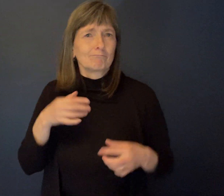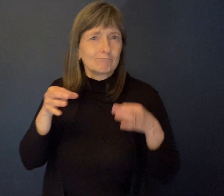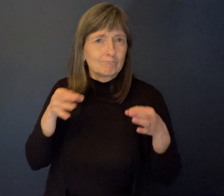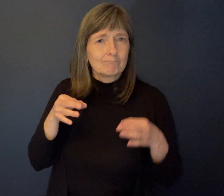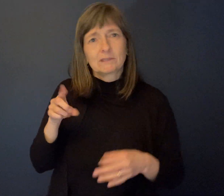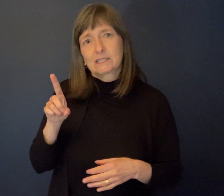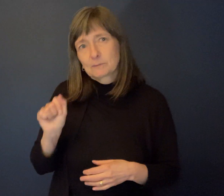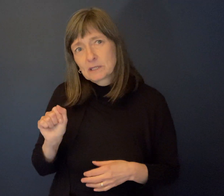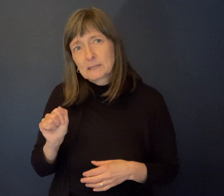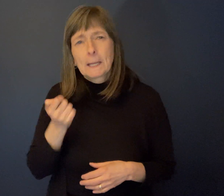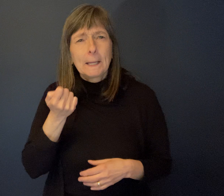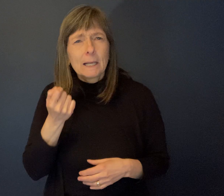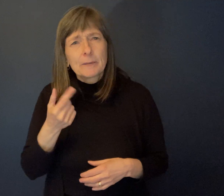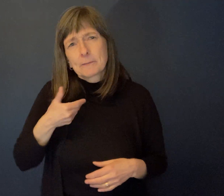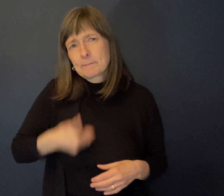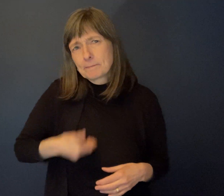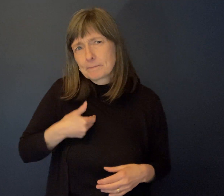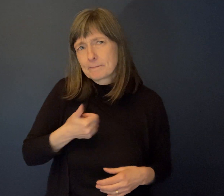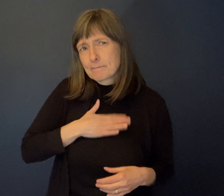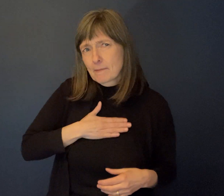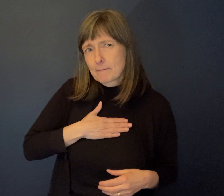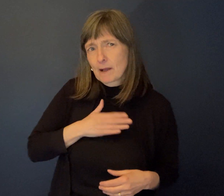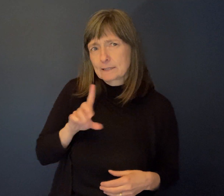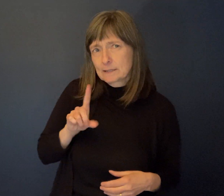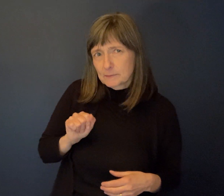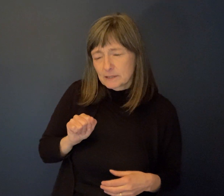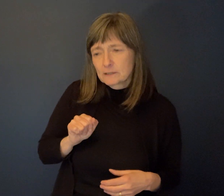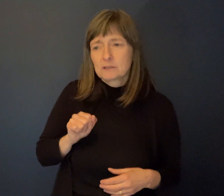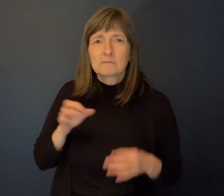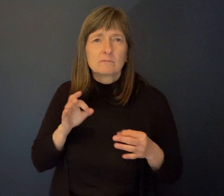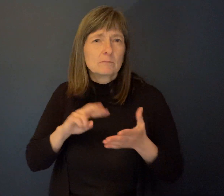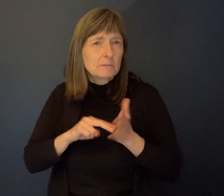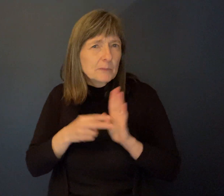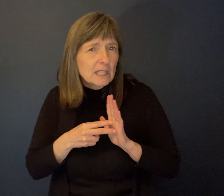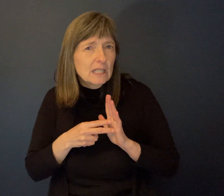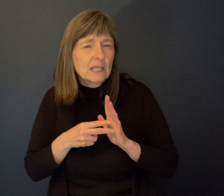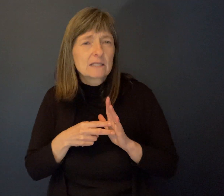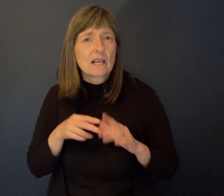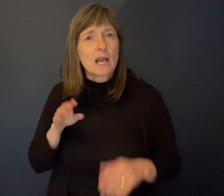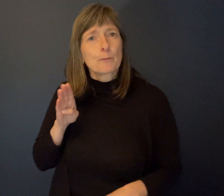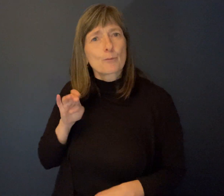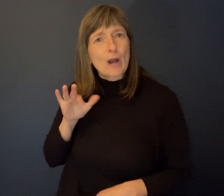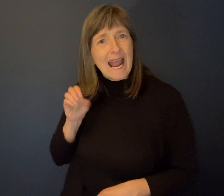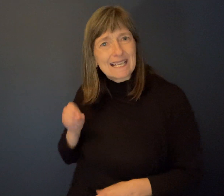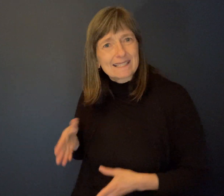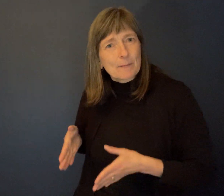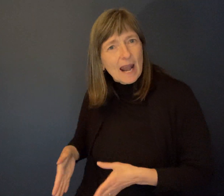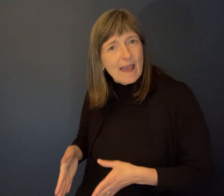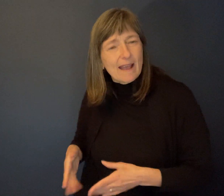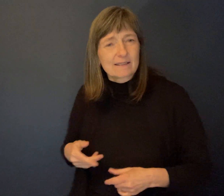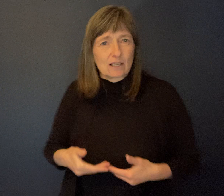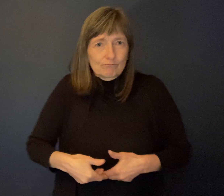I talk a little bit about my own disability in terms of what it means of wearing a brace. And I don't have any sensation in my legs